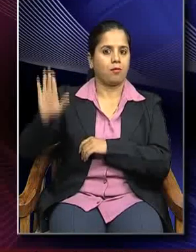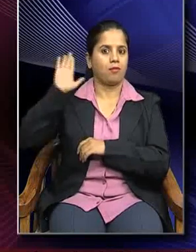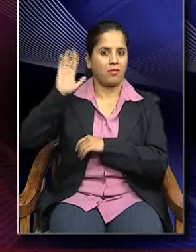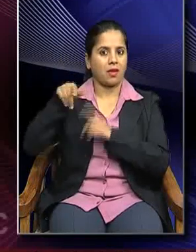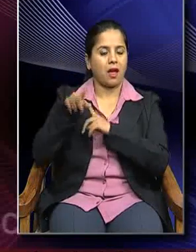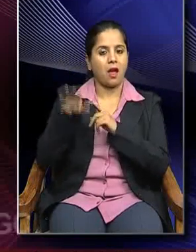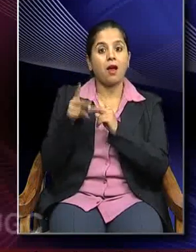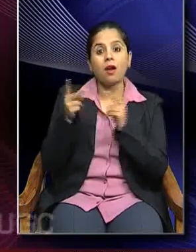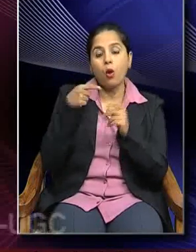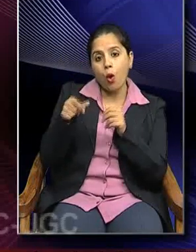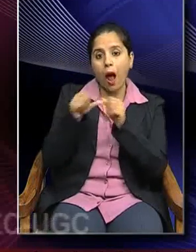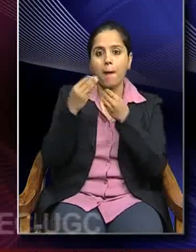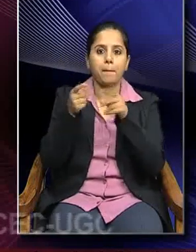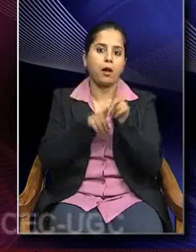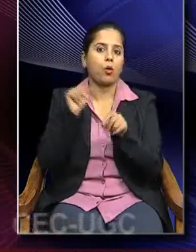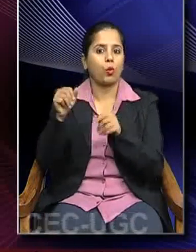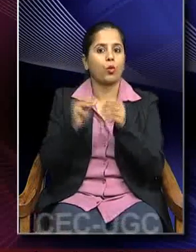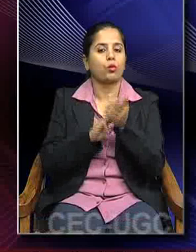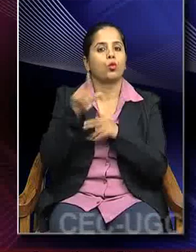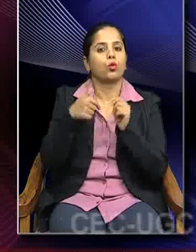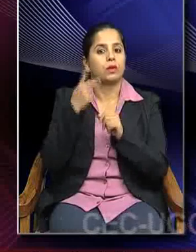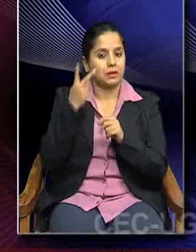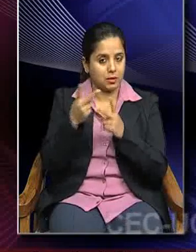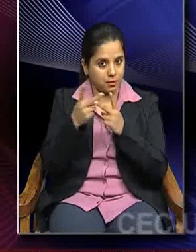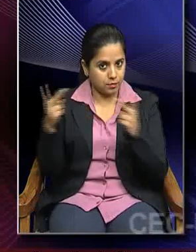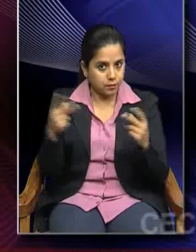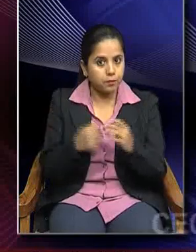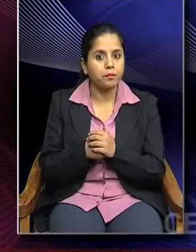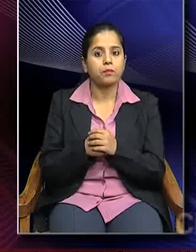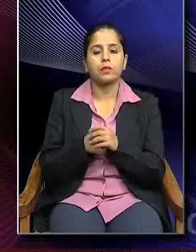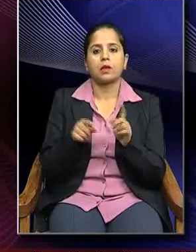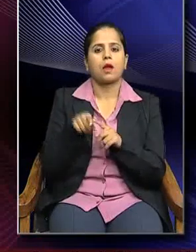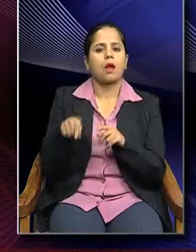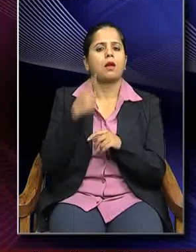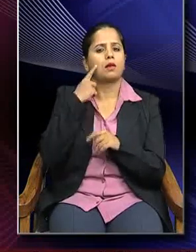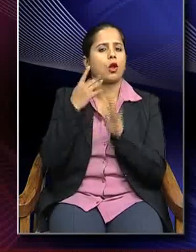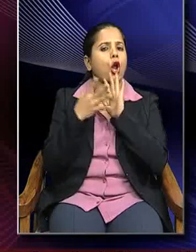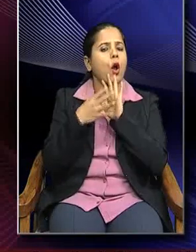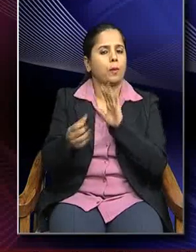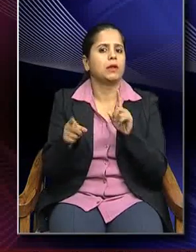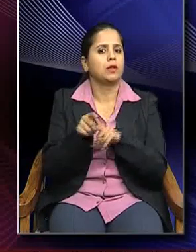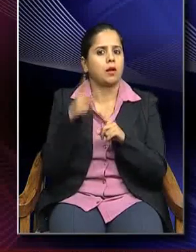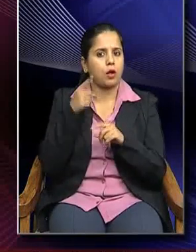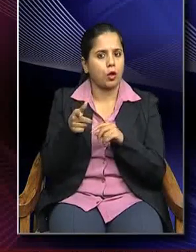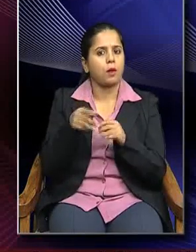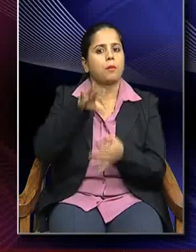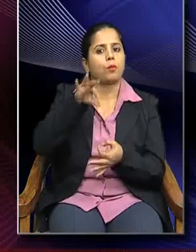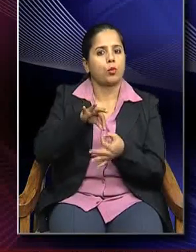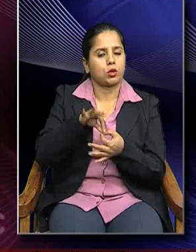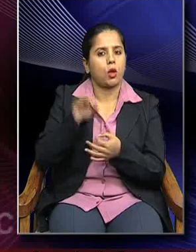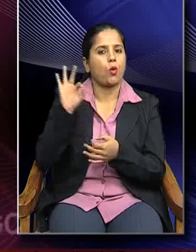Mudra position which is so iconic of the Buddha